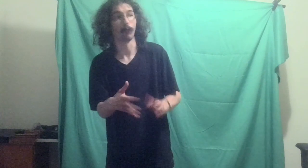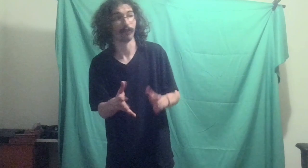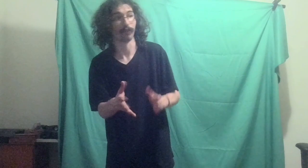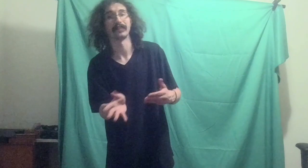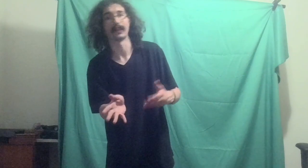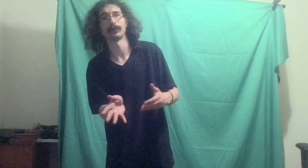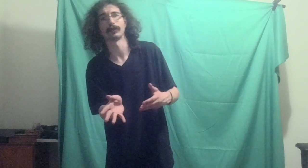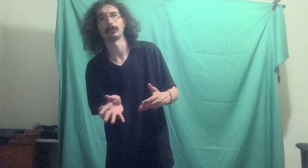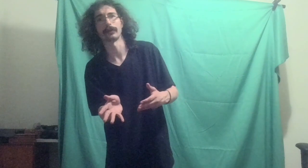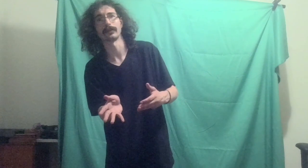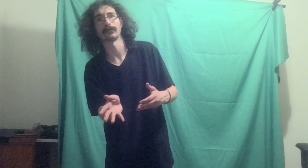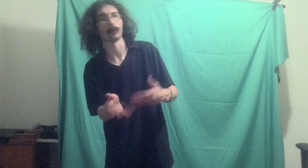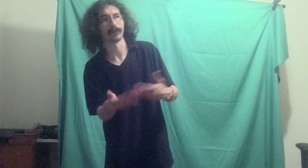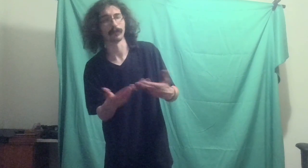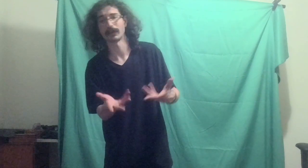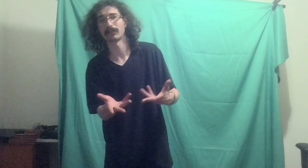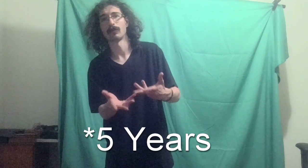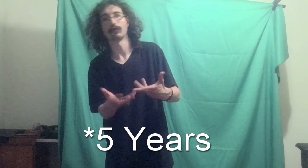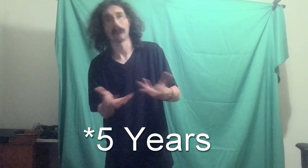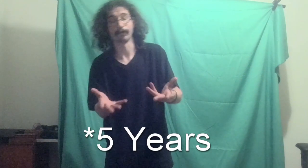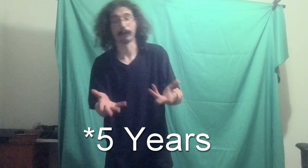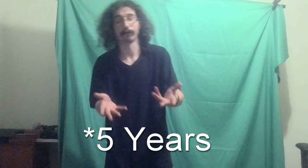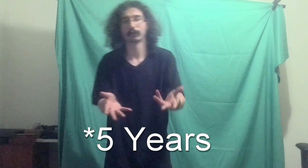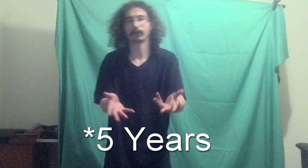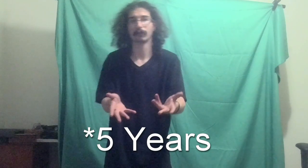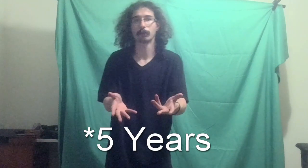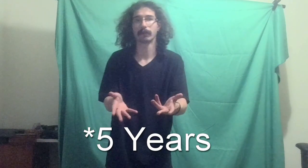five days of experience, or five weeks, to have five months of experience.